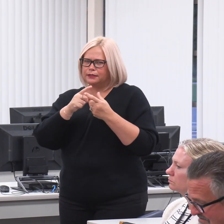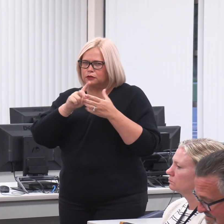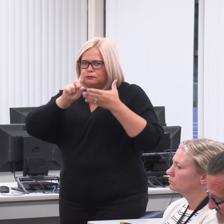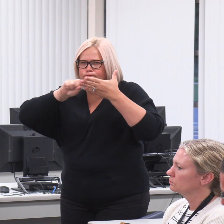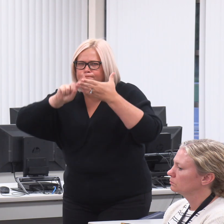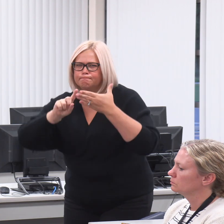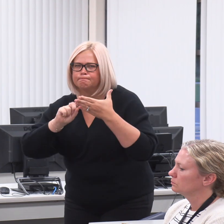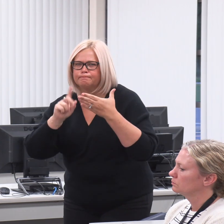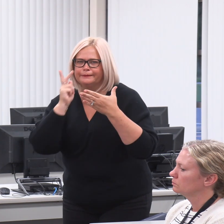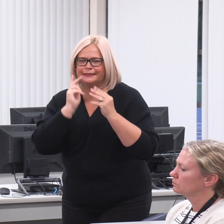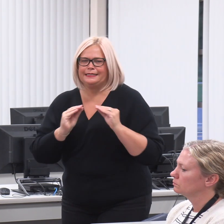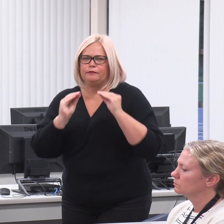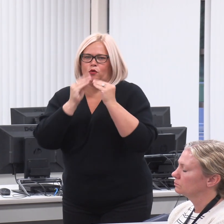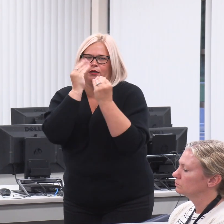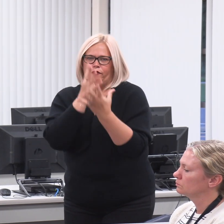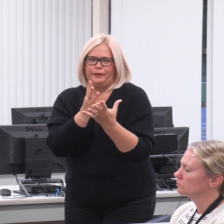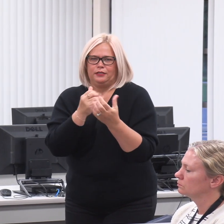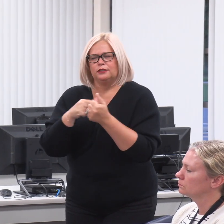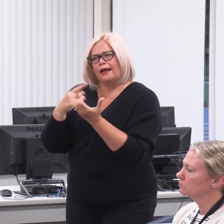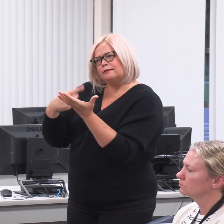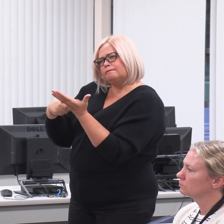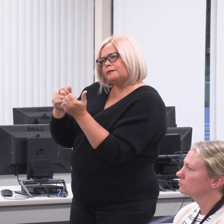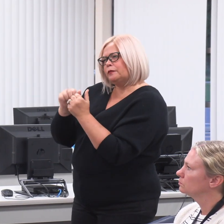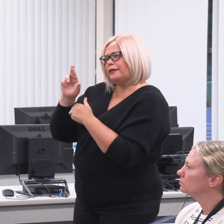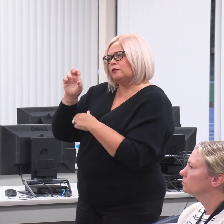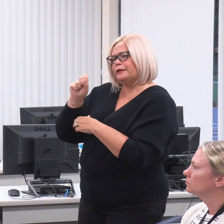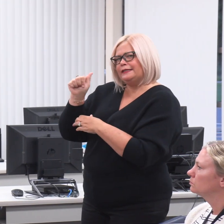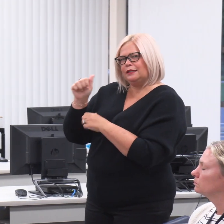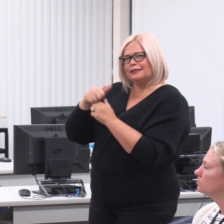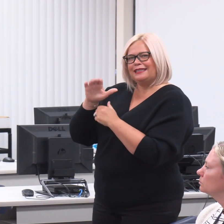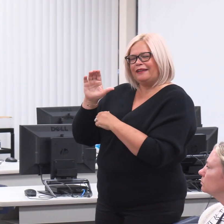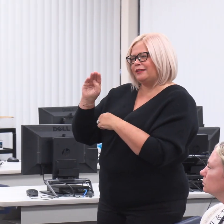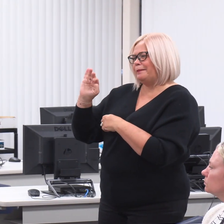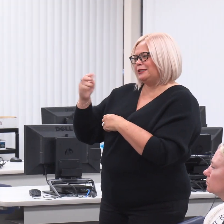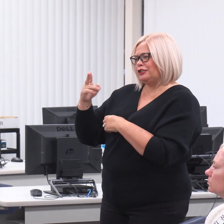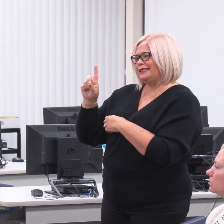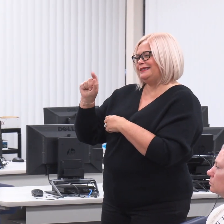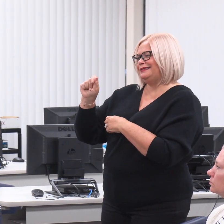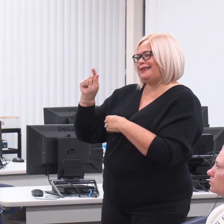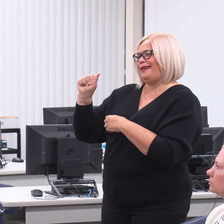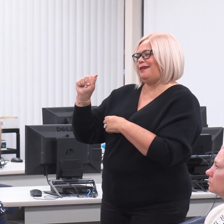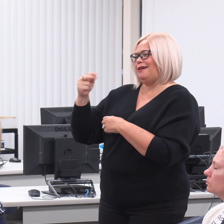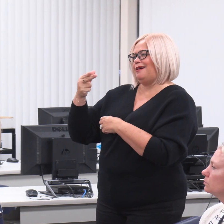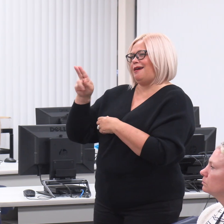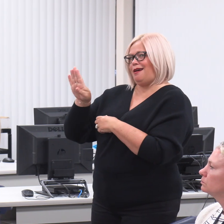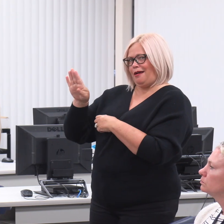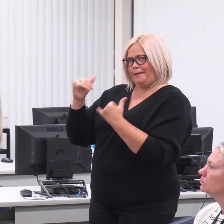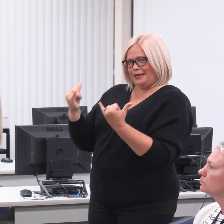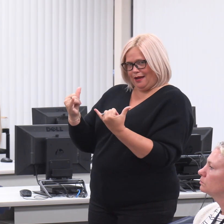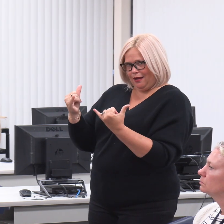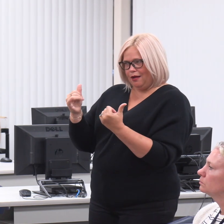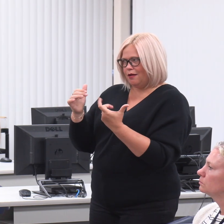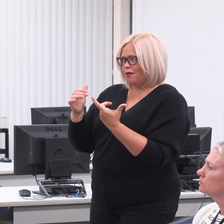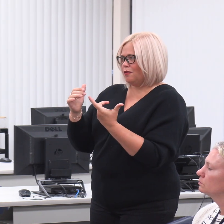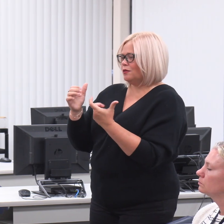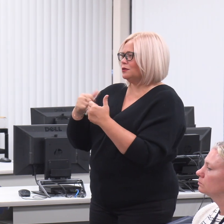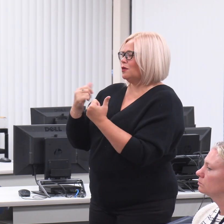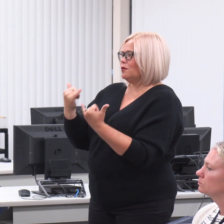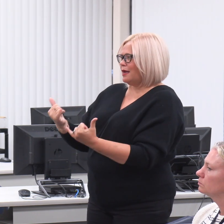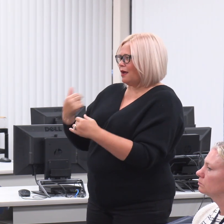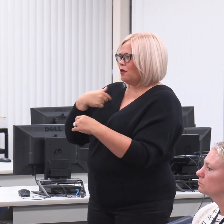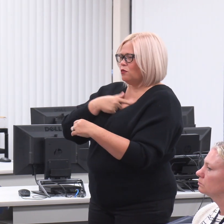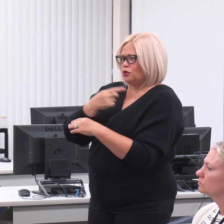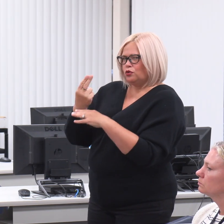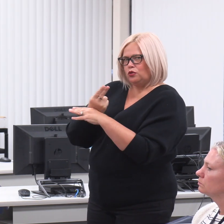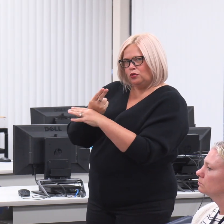with the RESA because they have the Michigan Data Hub now where all this information goes. And so that way we're using it